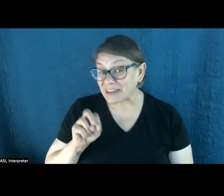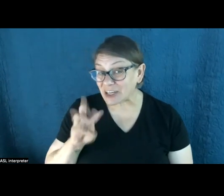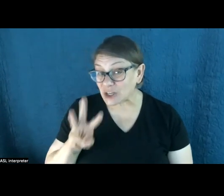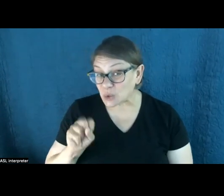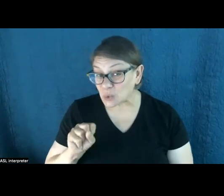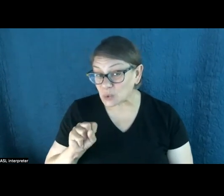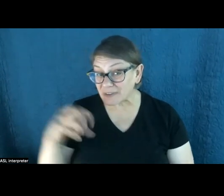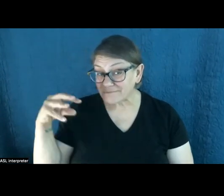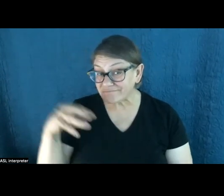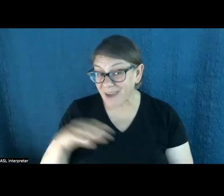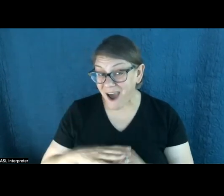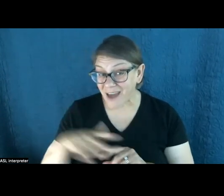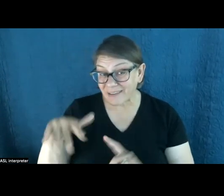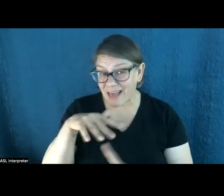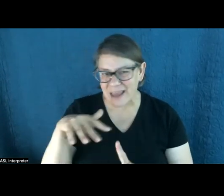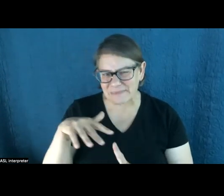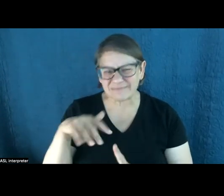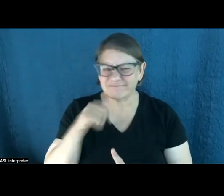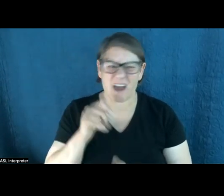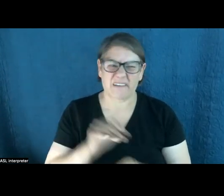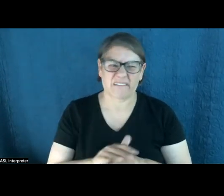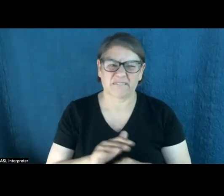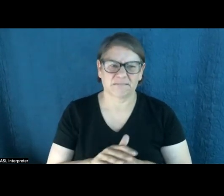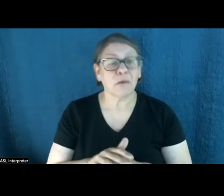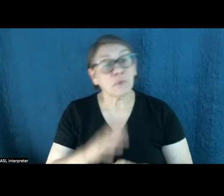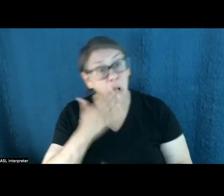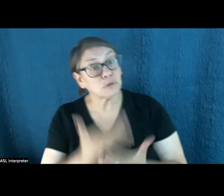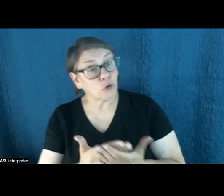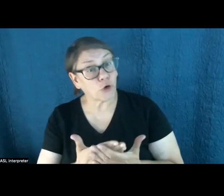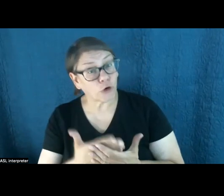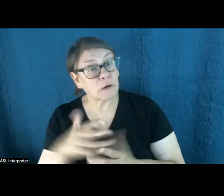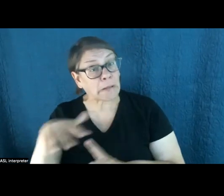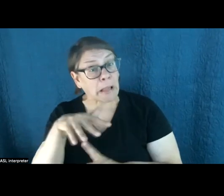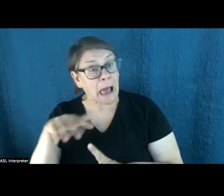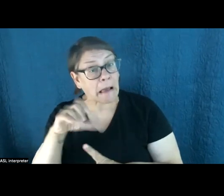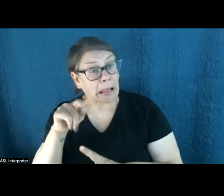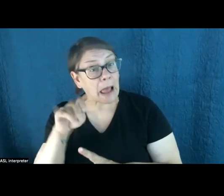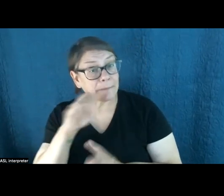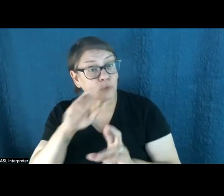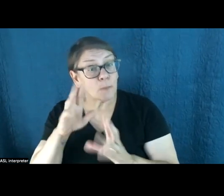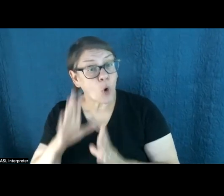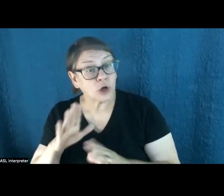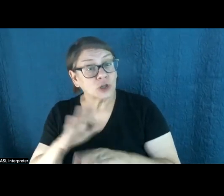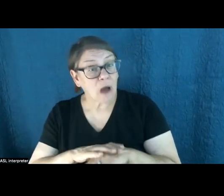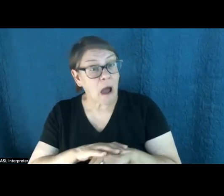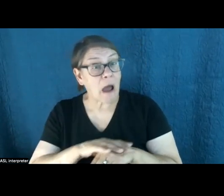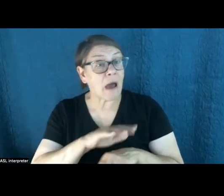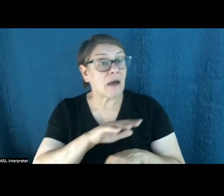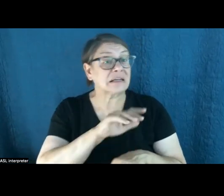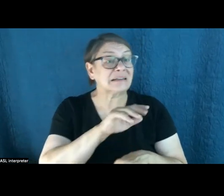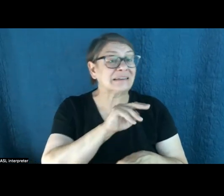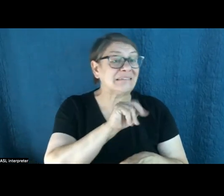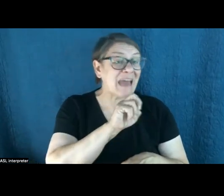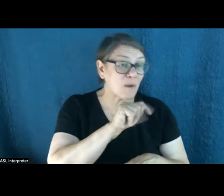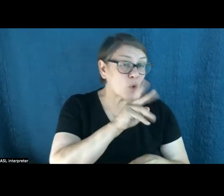is not quite as good there. There are still a few really, really good climate reporters on on the networks and on cable, just not as many as you see